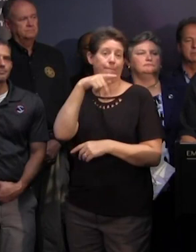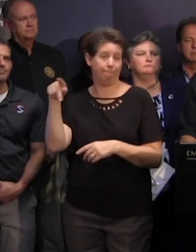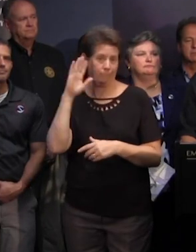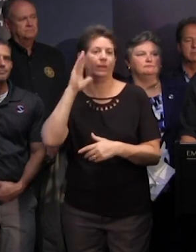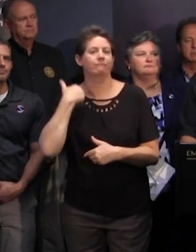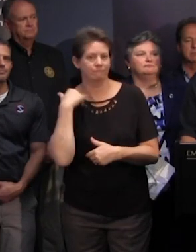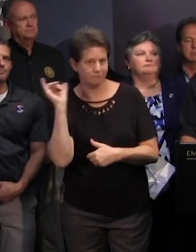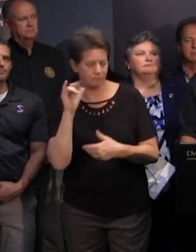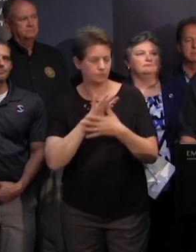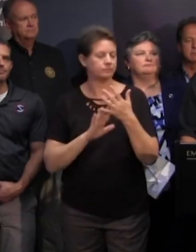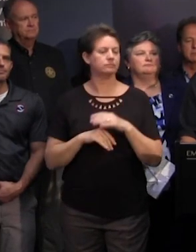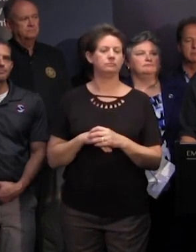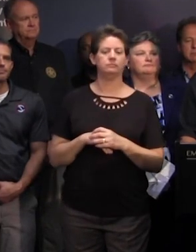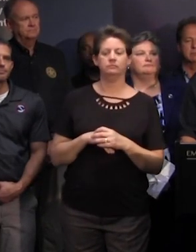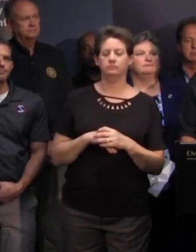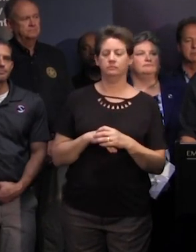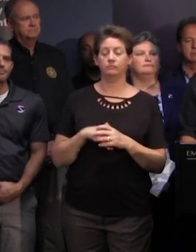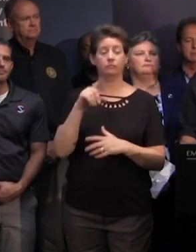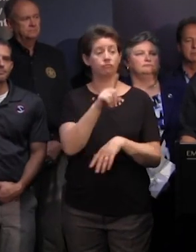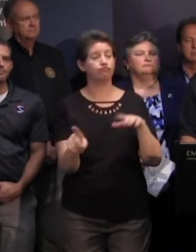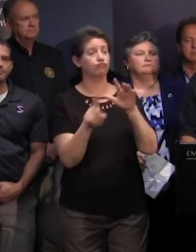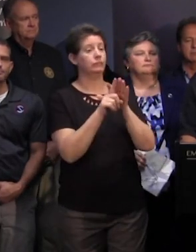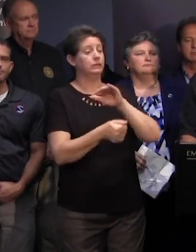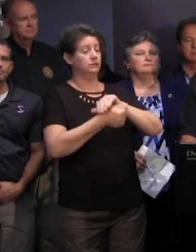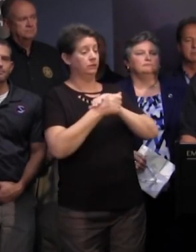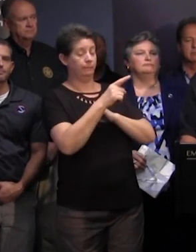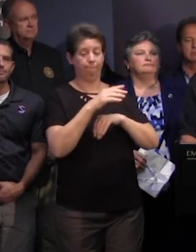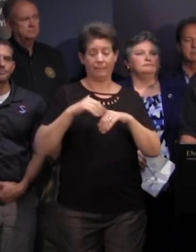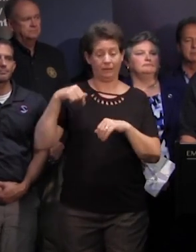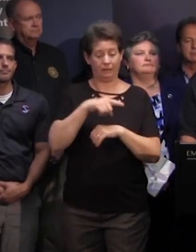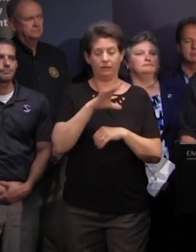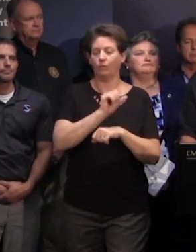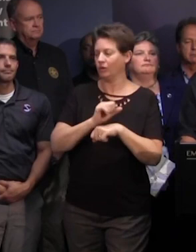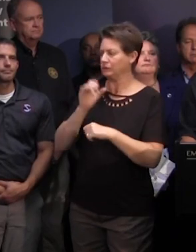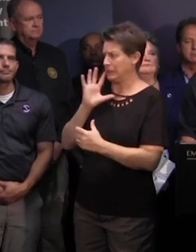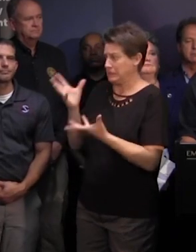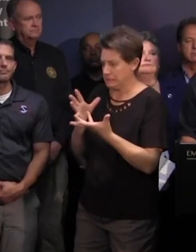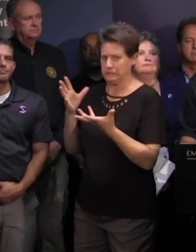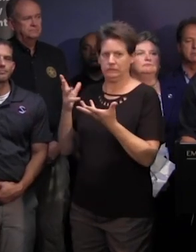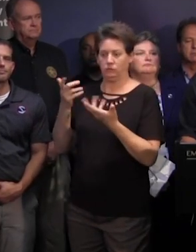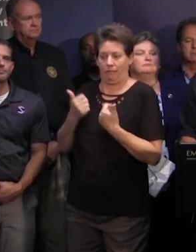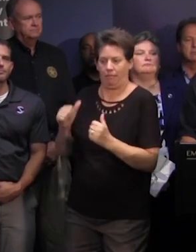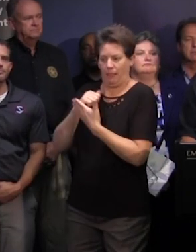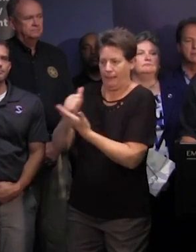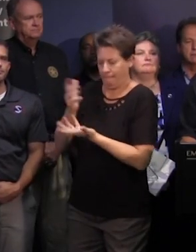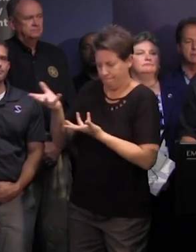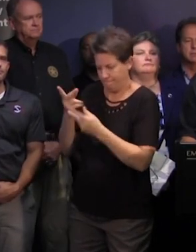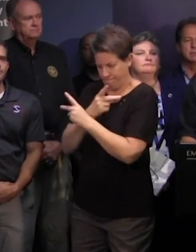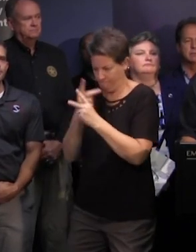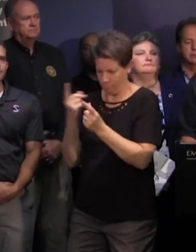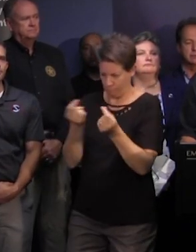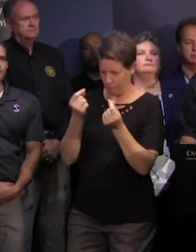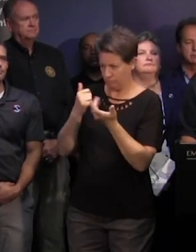app if you do show up at a shelter with pets the workers there will try to work with you and see what accommodations they can make